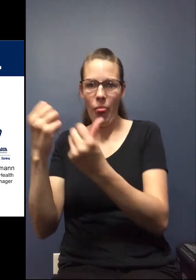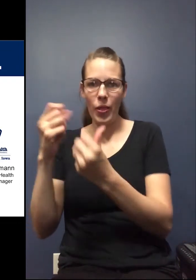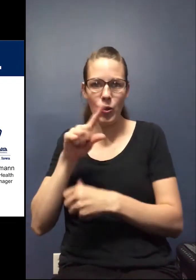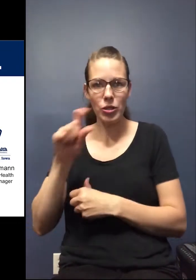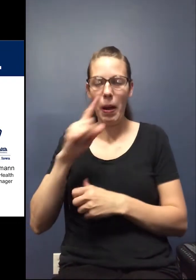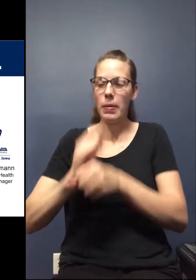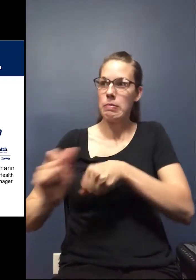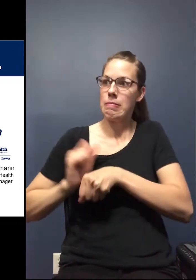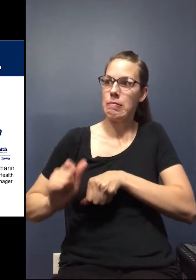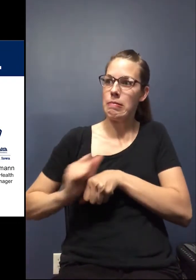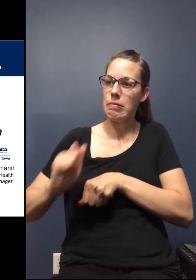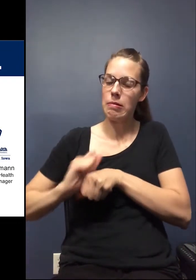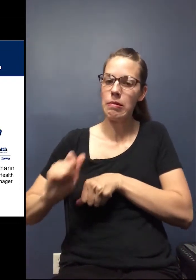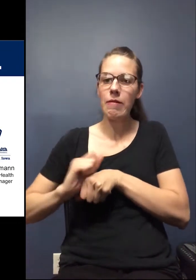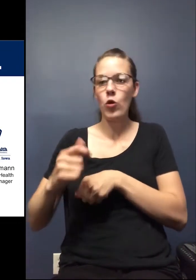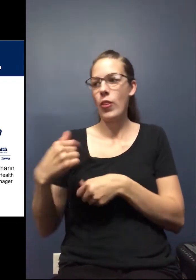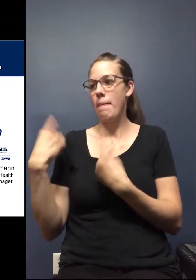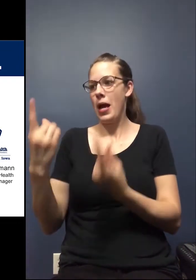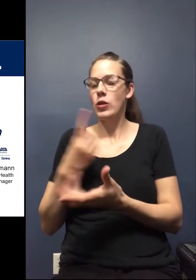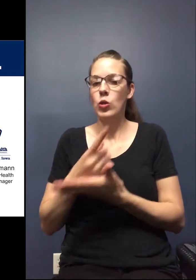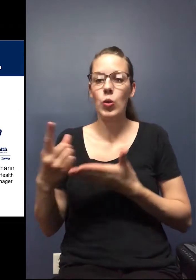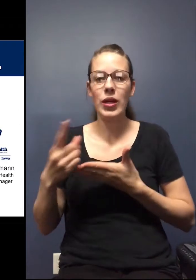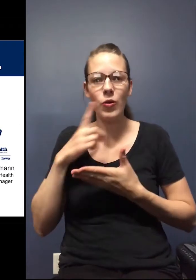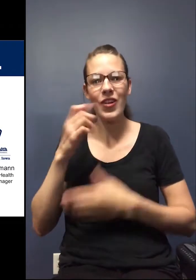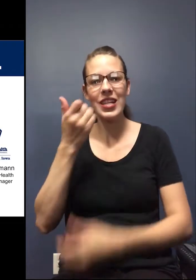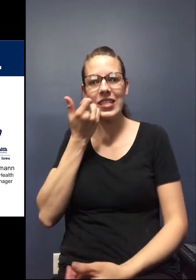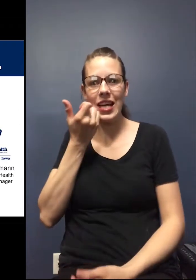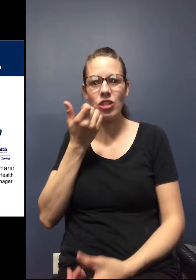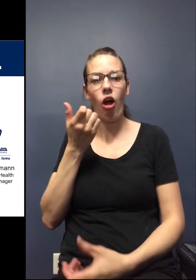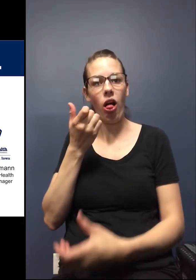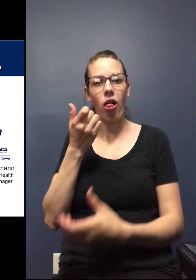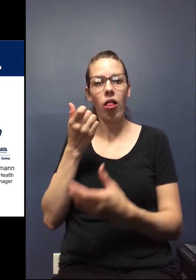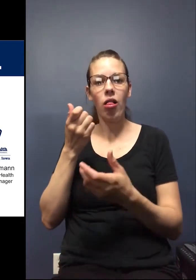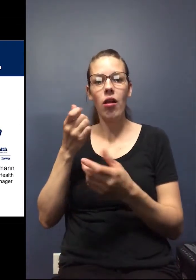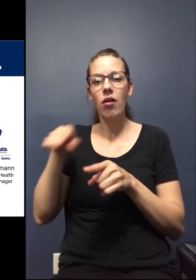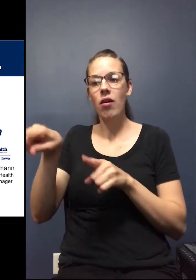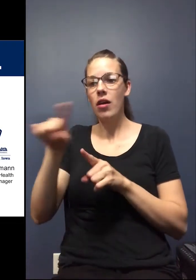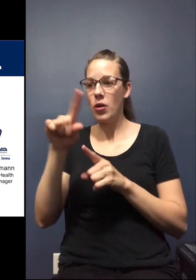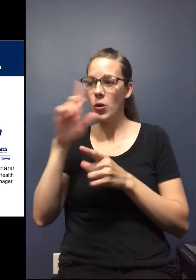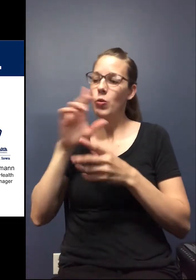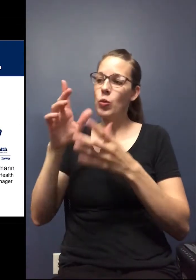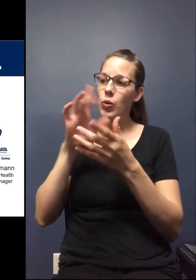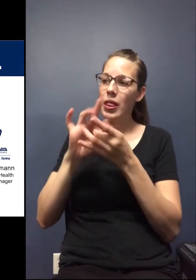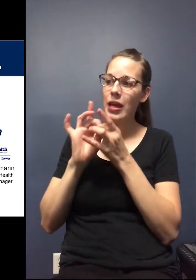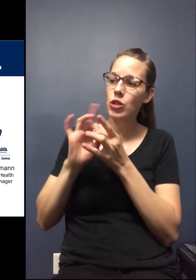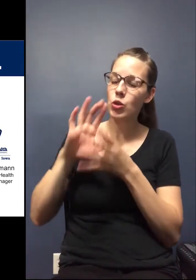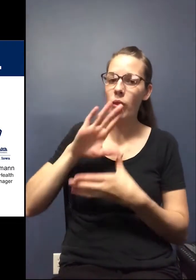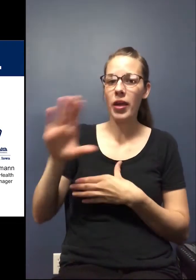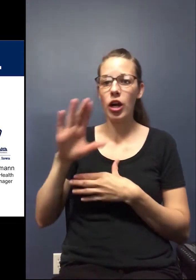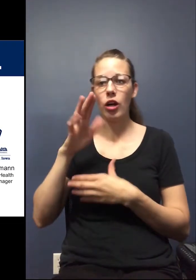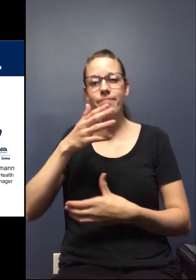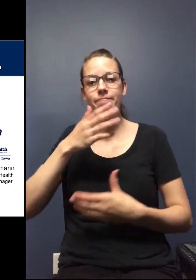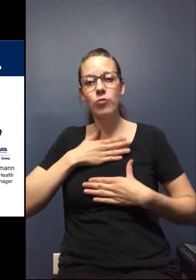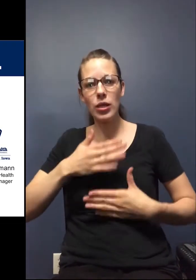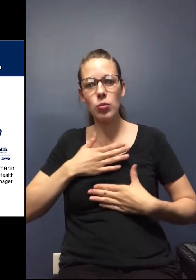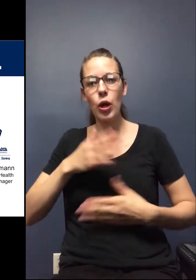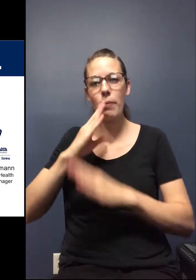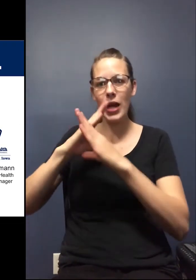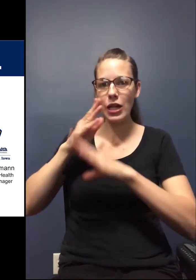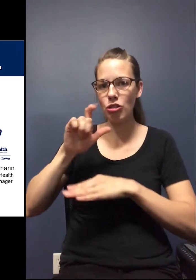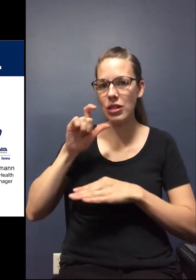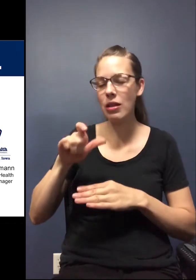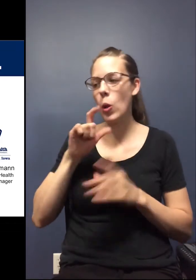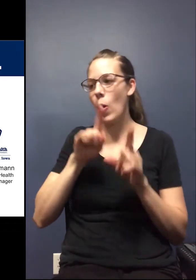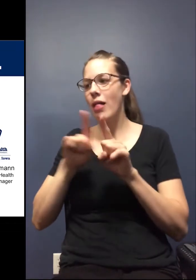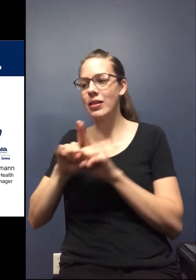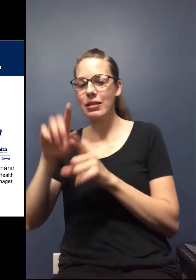tirelessly in the past week to work with some of our dental colleagues regarding some of the respiratory protection needs that they have. As well as helping our